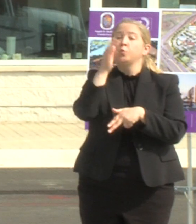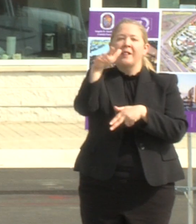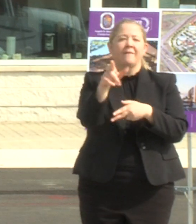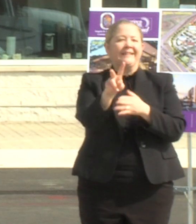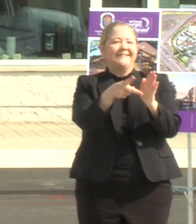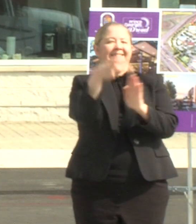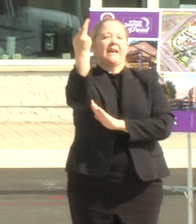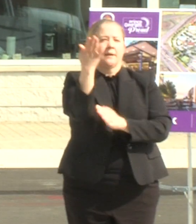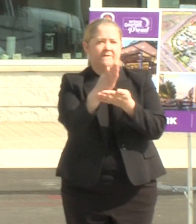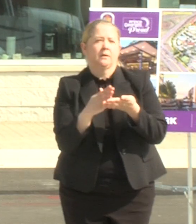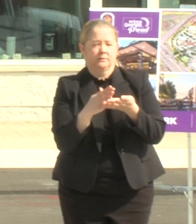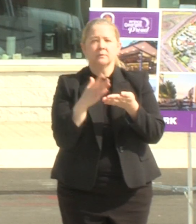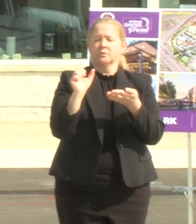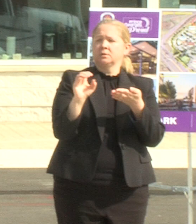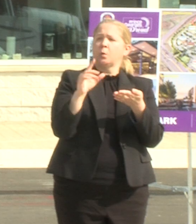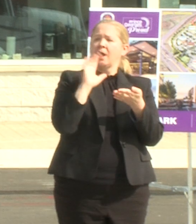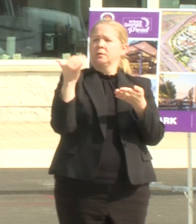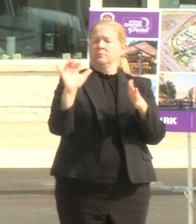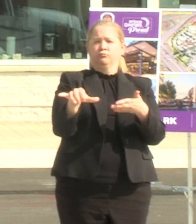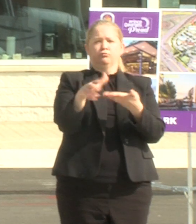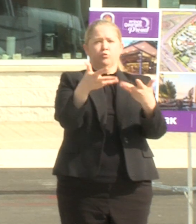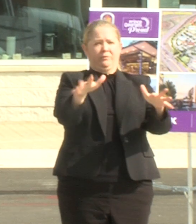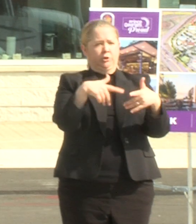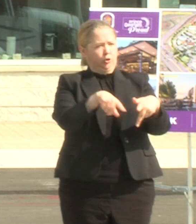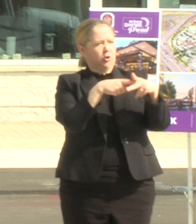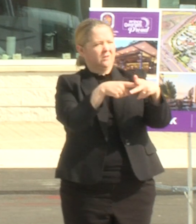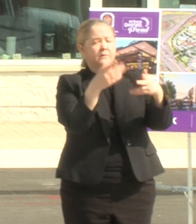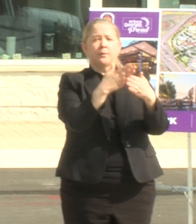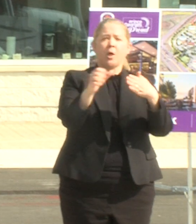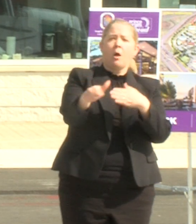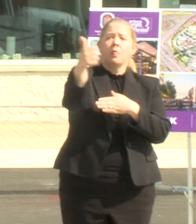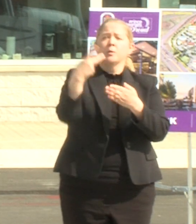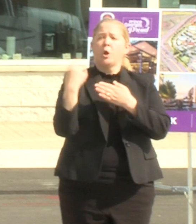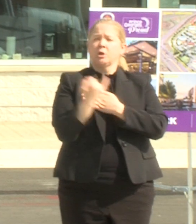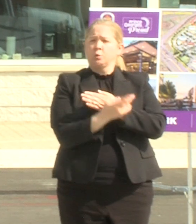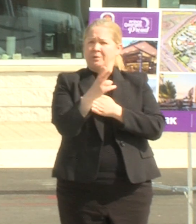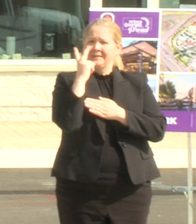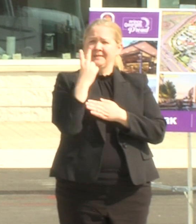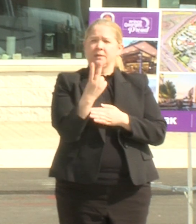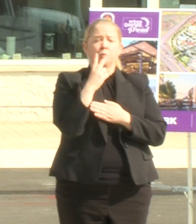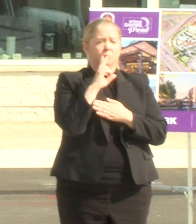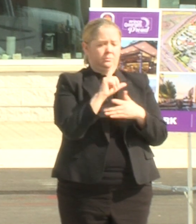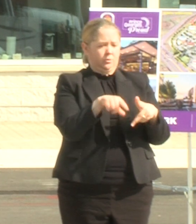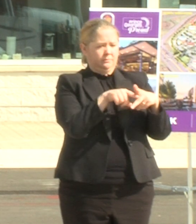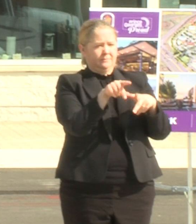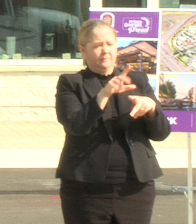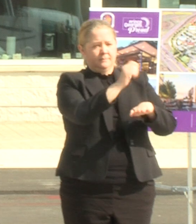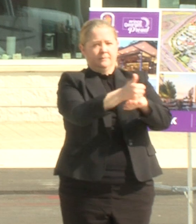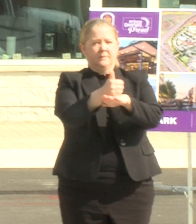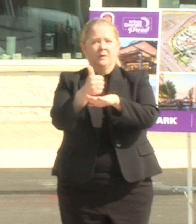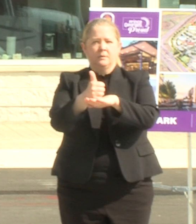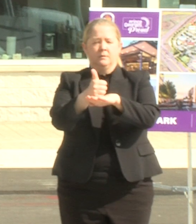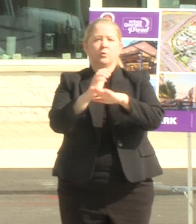um so that's already started some of the uh other projects um that you see you'll start to see uh go into